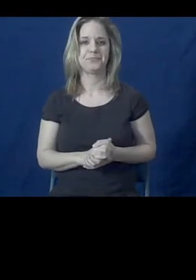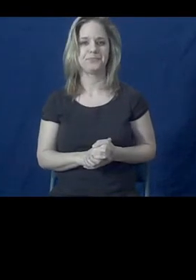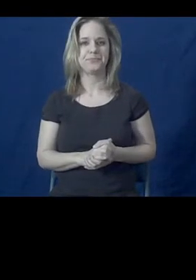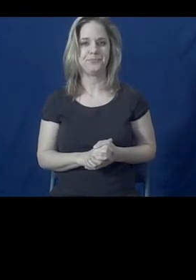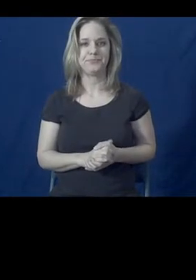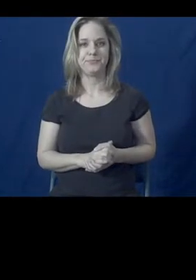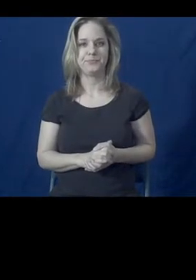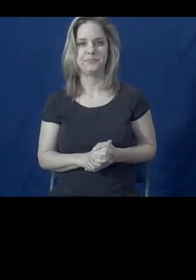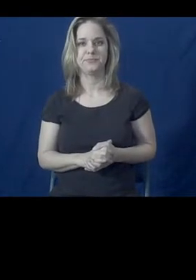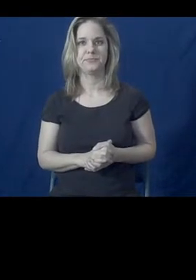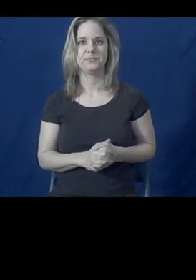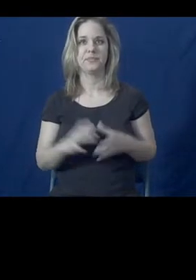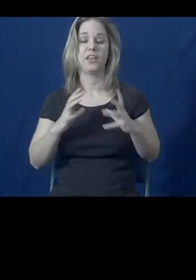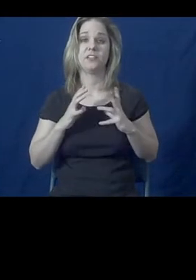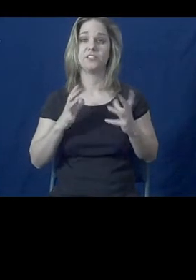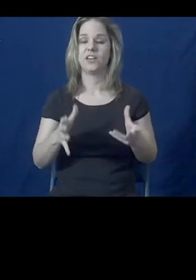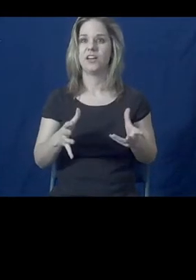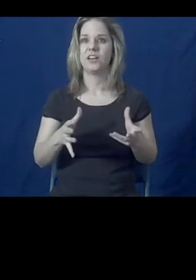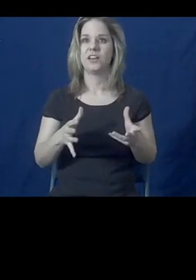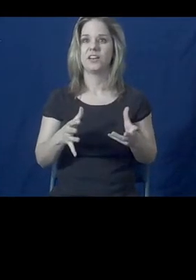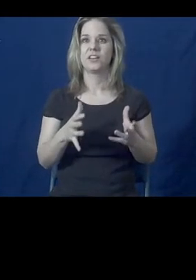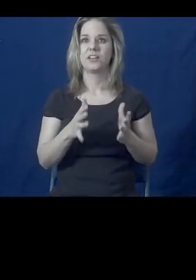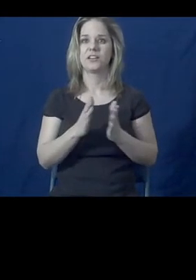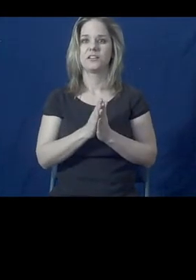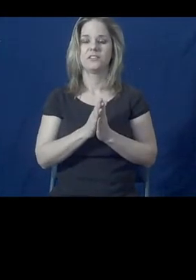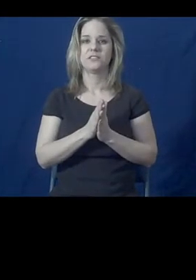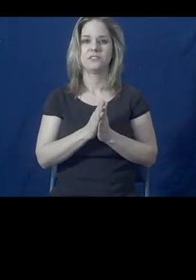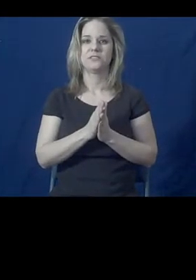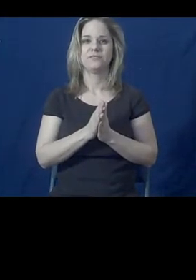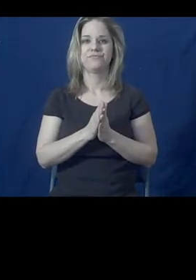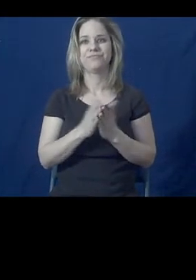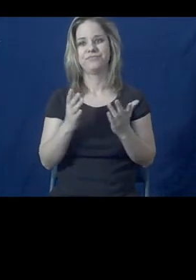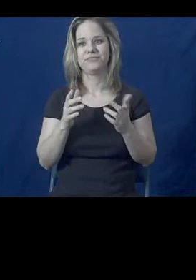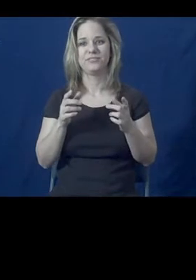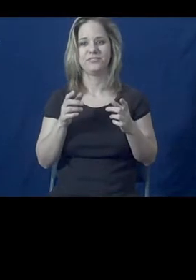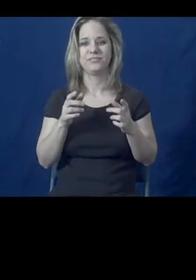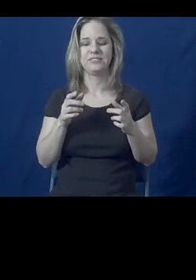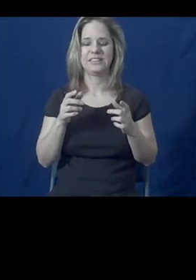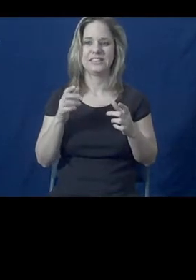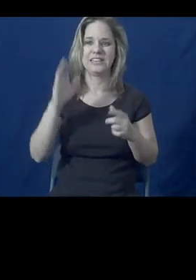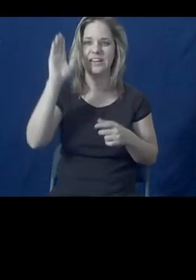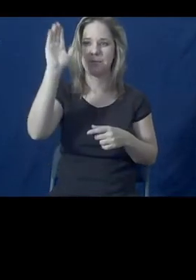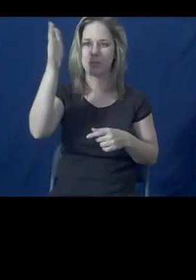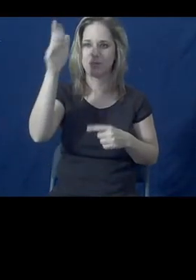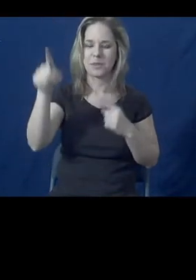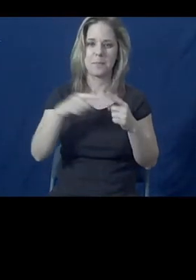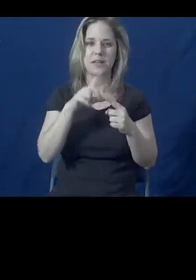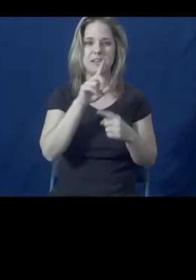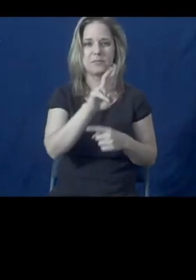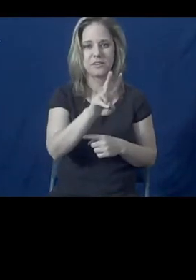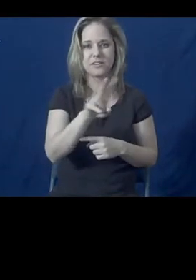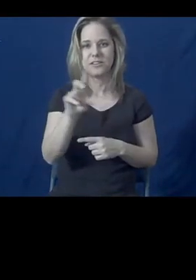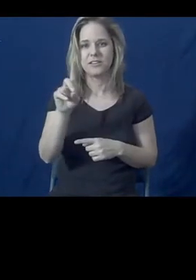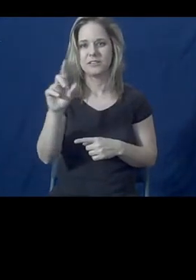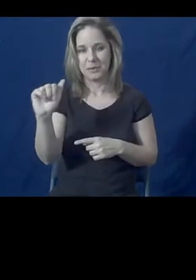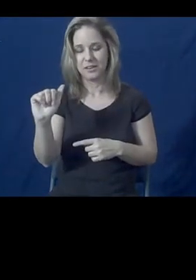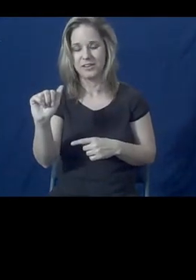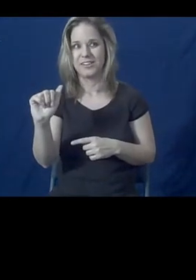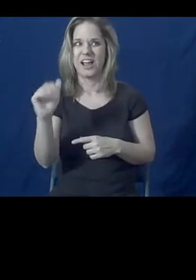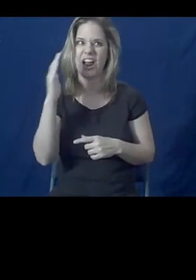So, you know, in a presentation about domestic violence and disability, we've been talking a lot